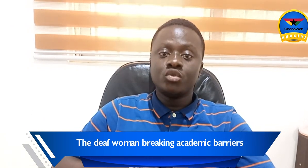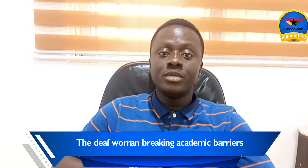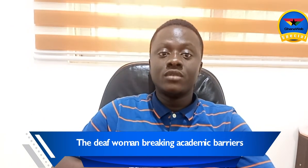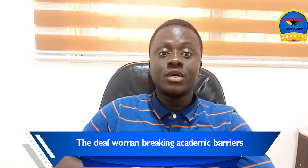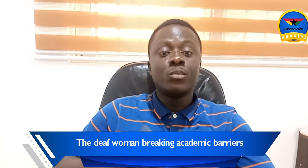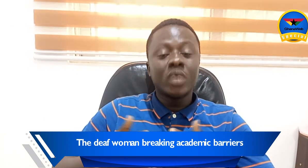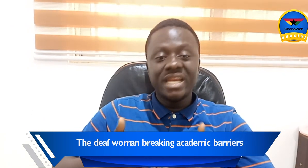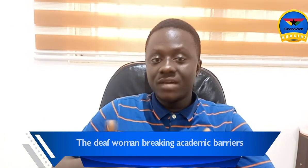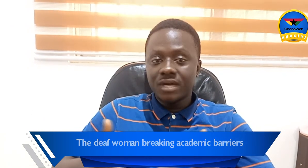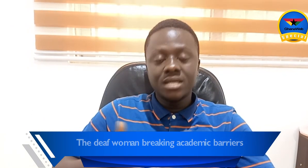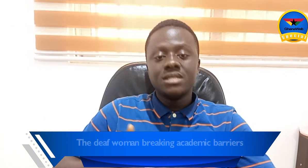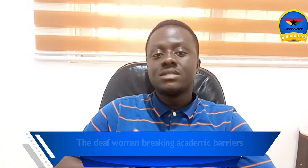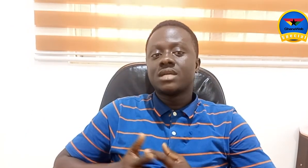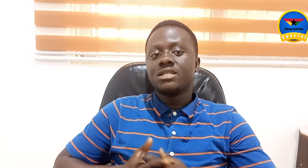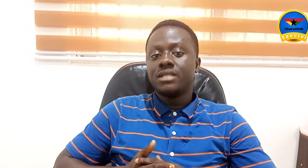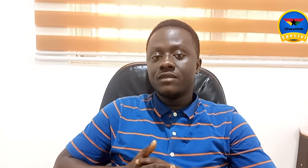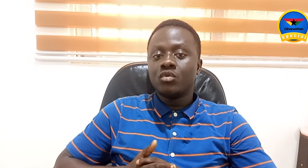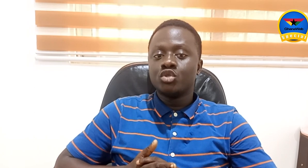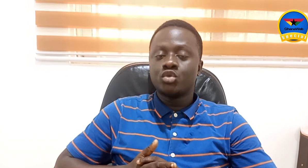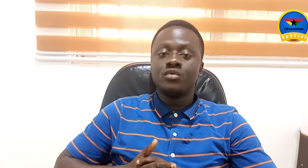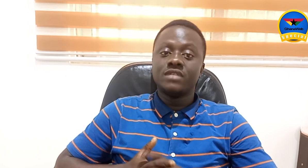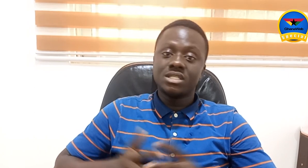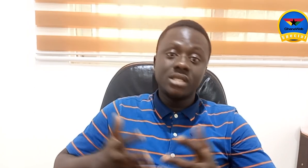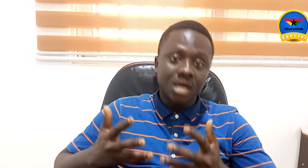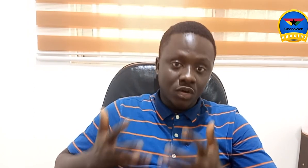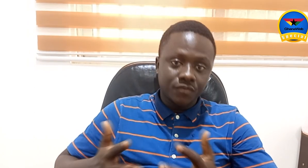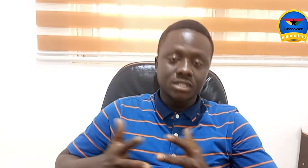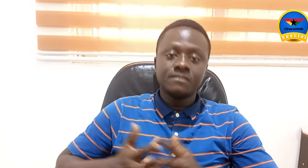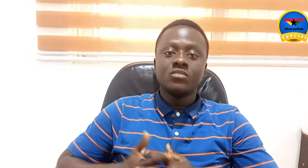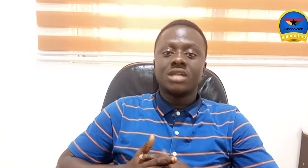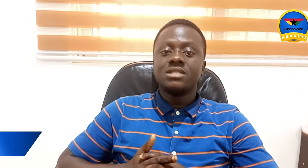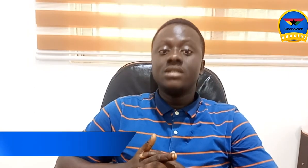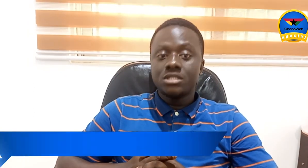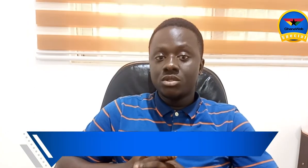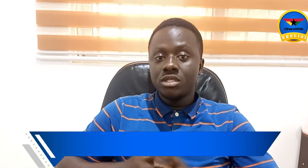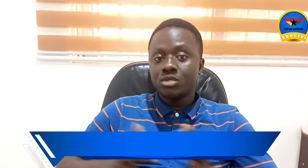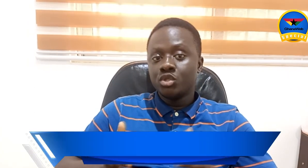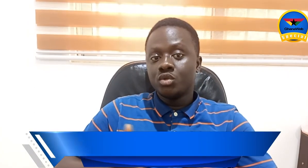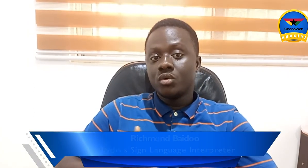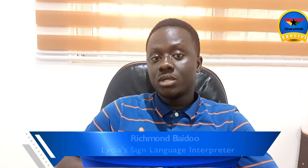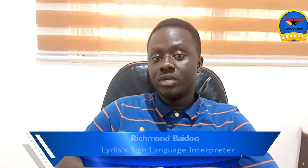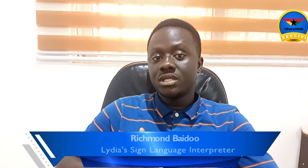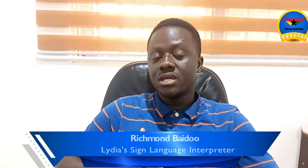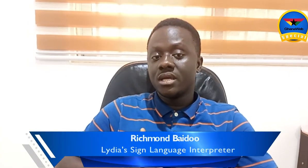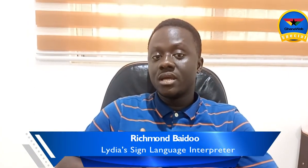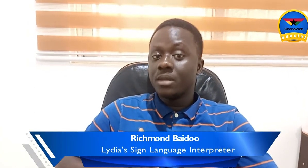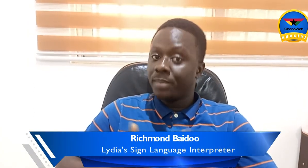be of help whenever such a deaf wants to visit their outfit. I think this is going to create a bigger